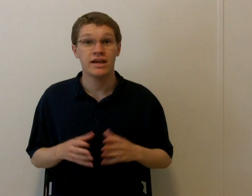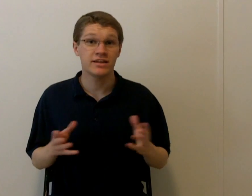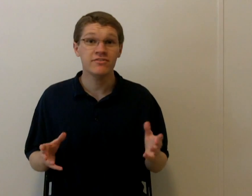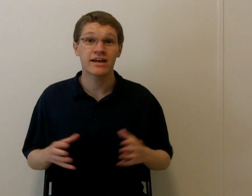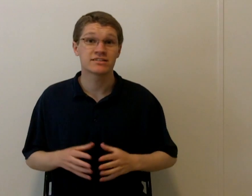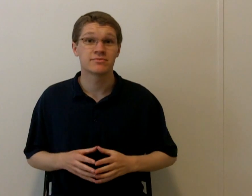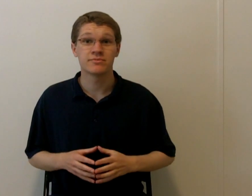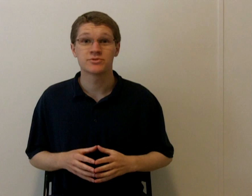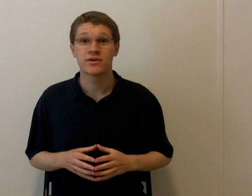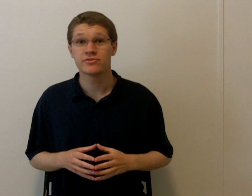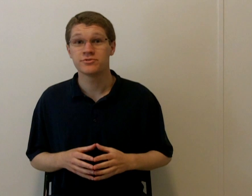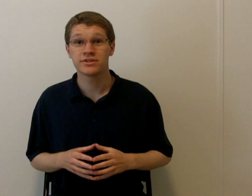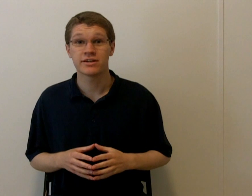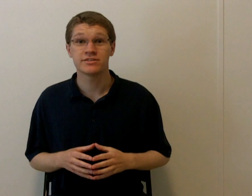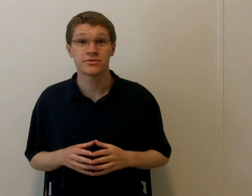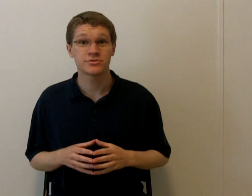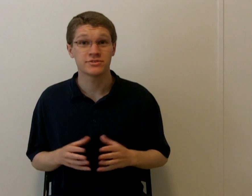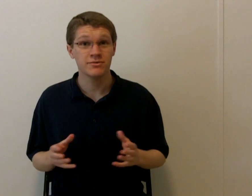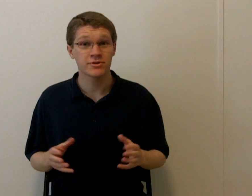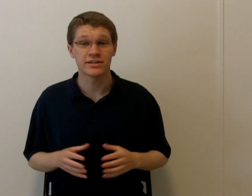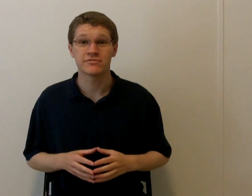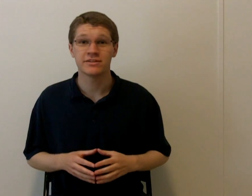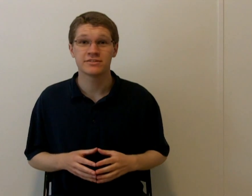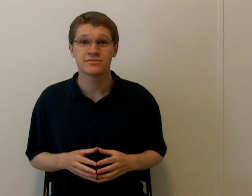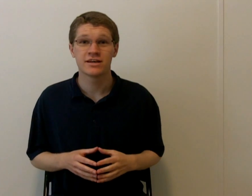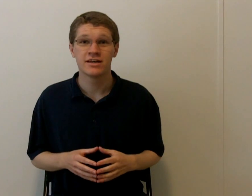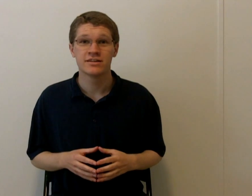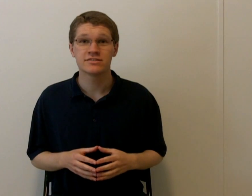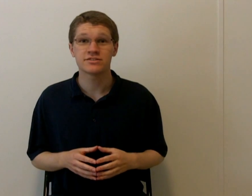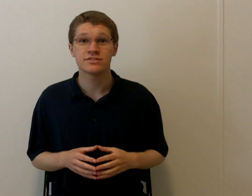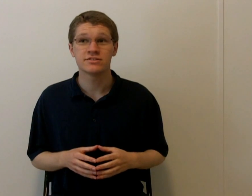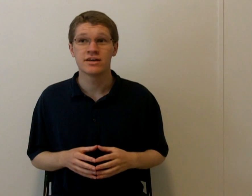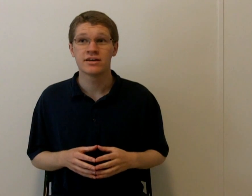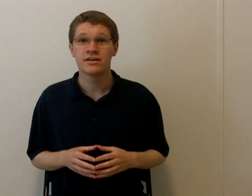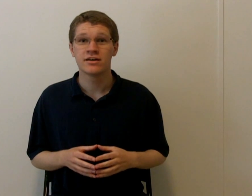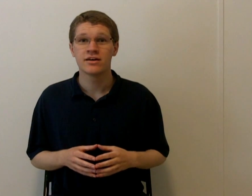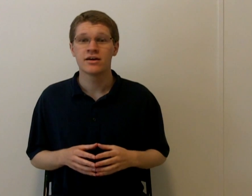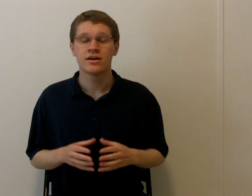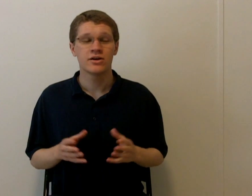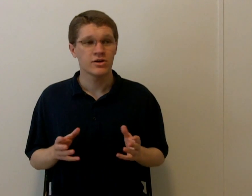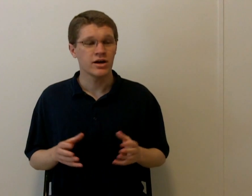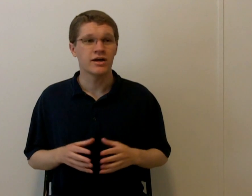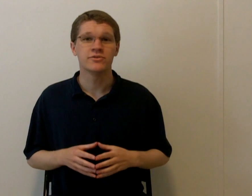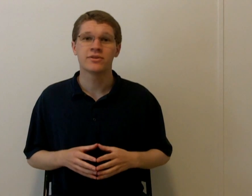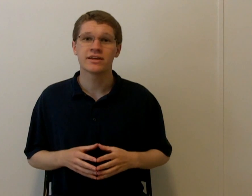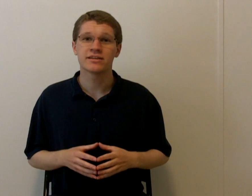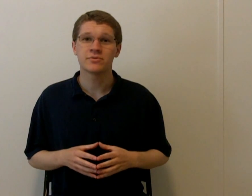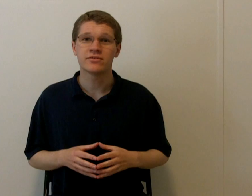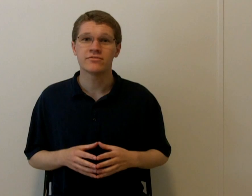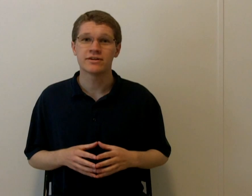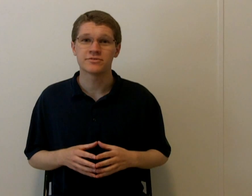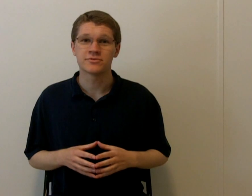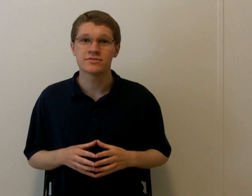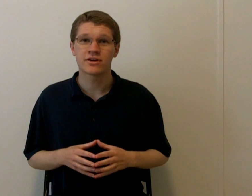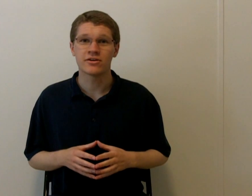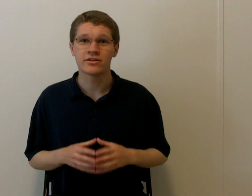It even has some of the most revolutionary social networking features such as a new thing that we've introduced called